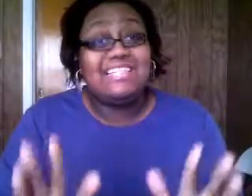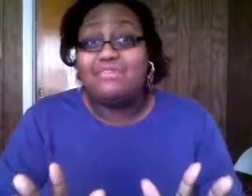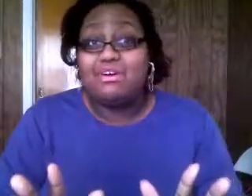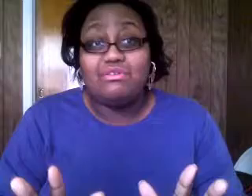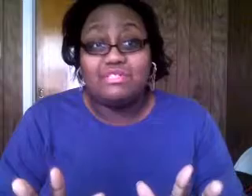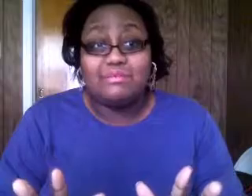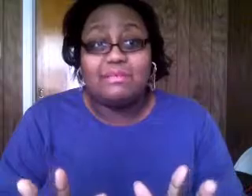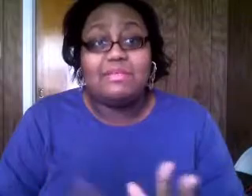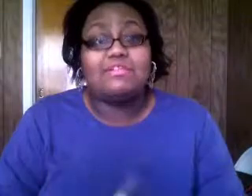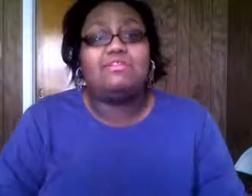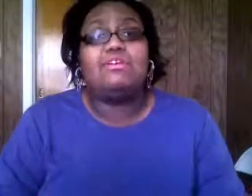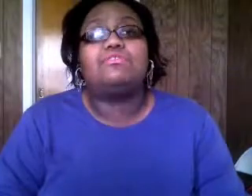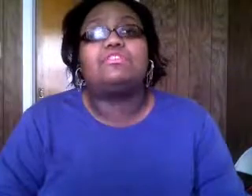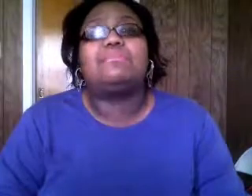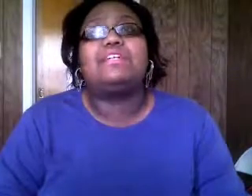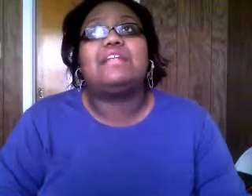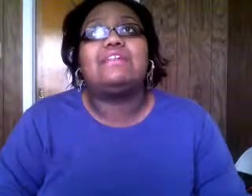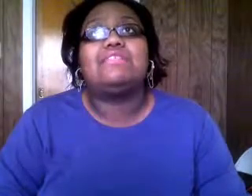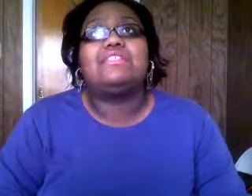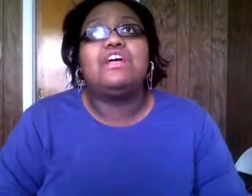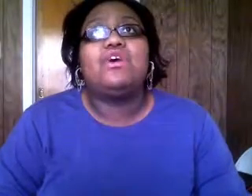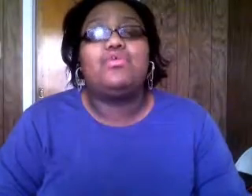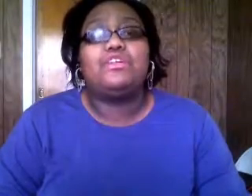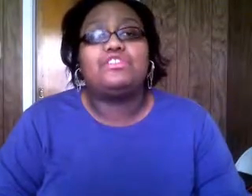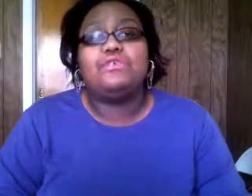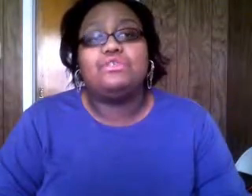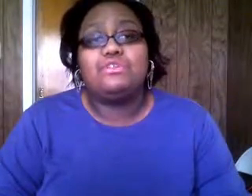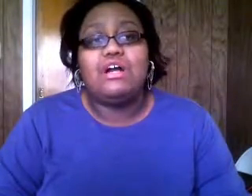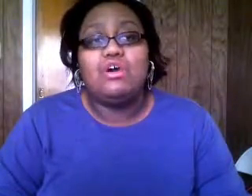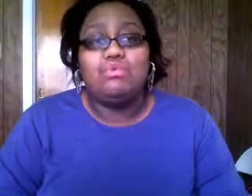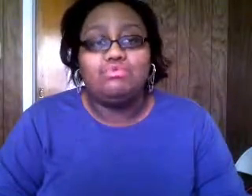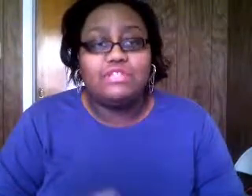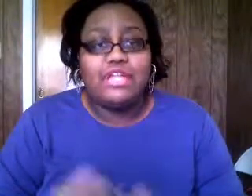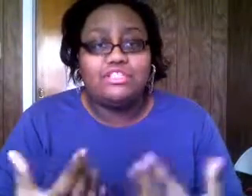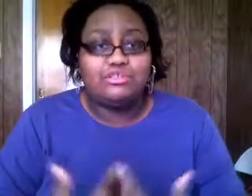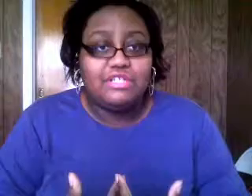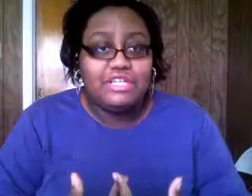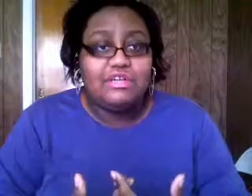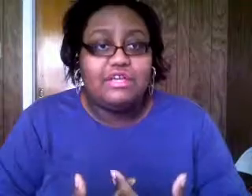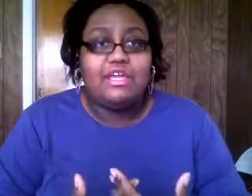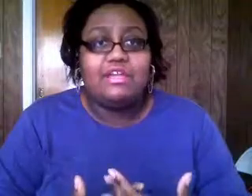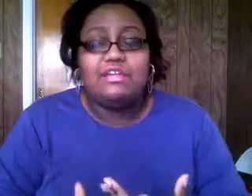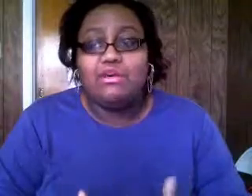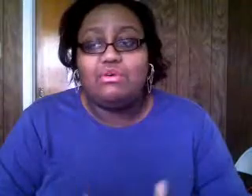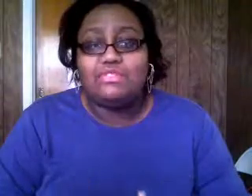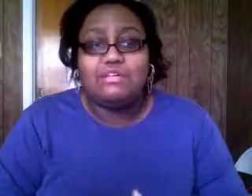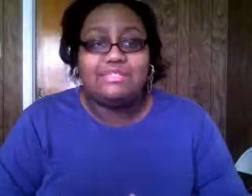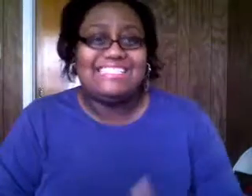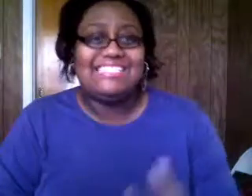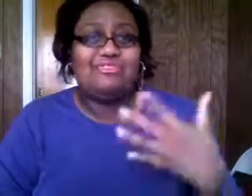not for all christians i'm not talking to all christians i'm saying a lot of us we are so focused on our own like journey and and our own selves are like self